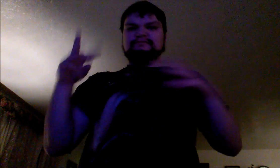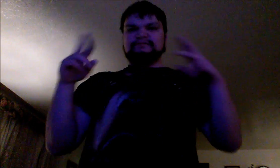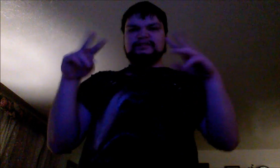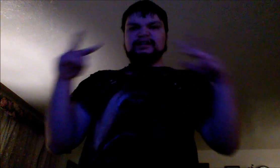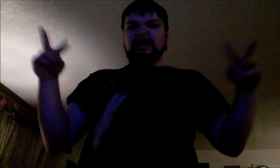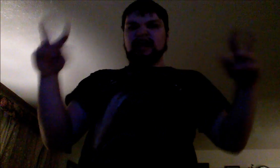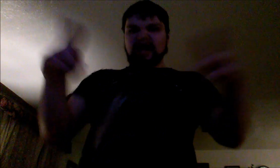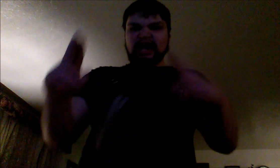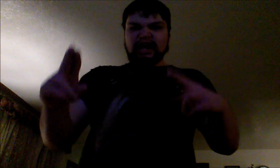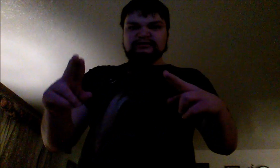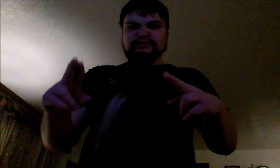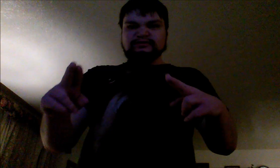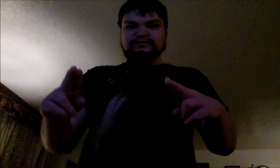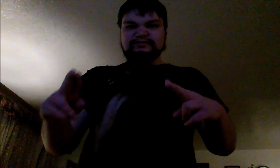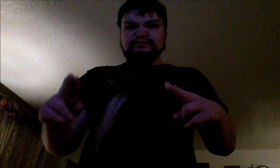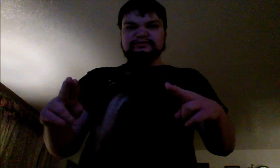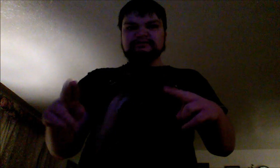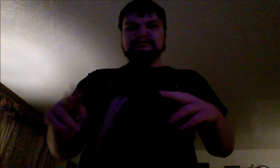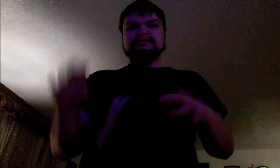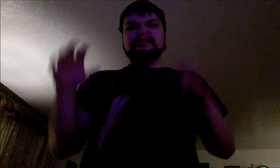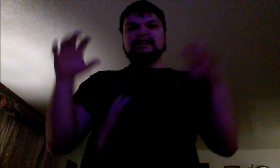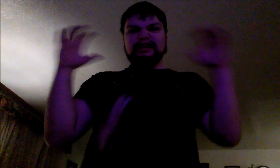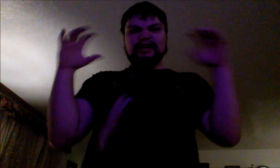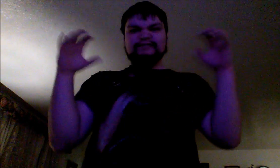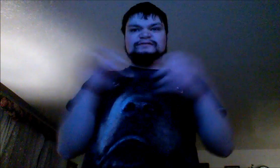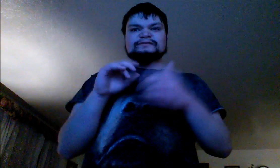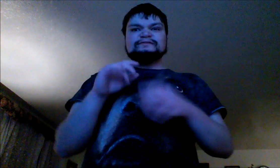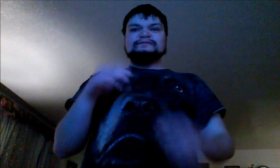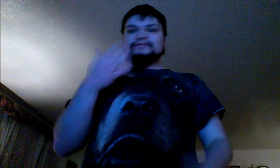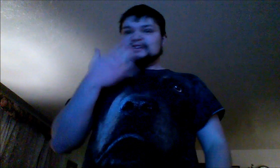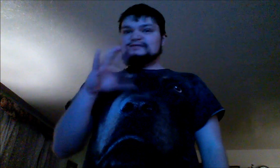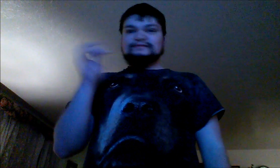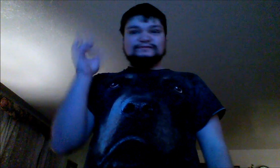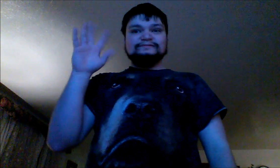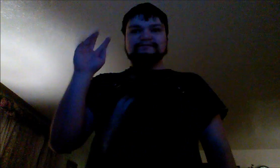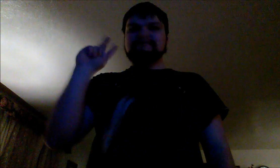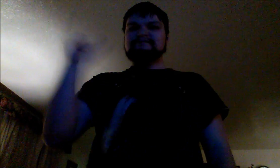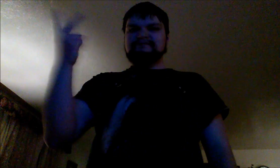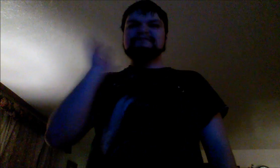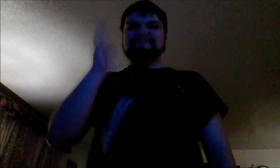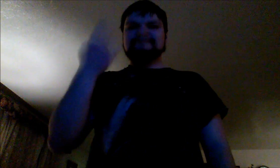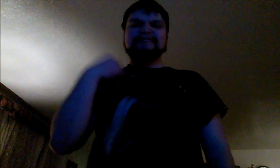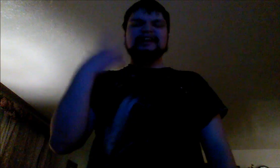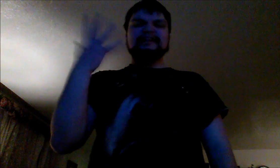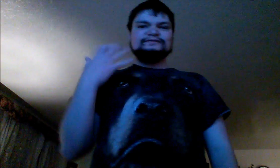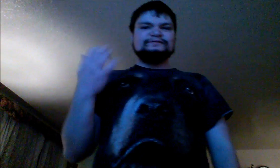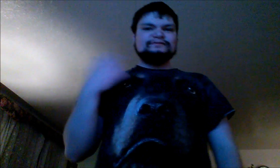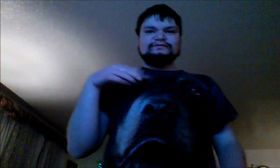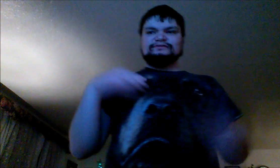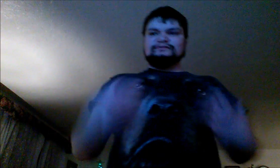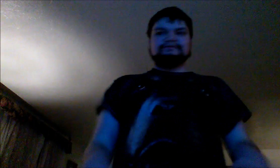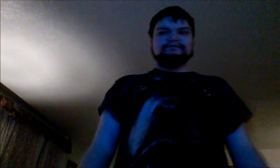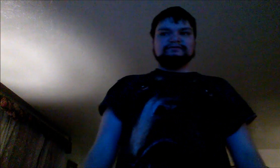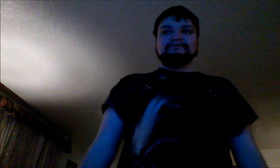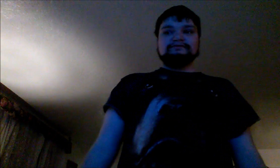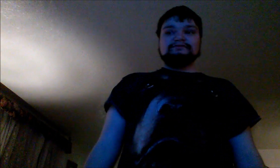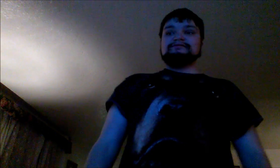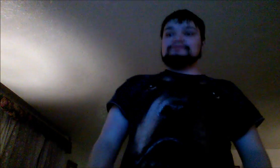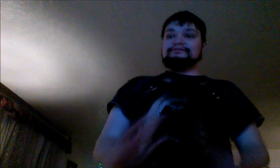me feel, I want it all the time. The way you make me feel, you're